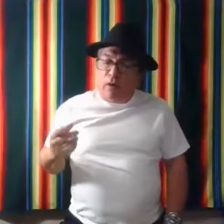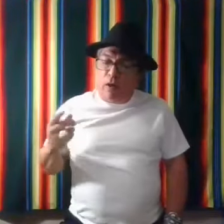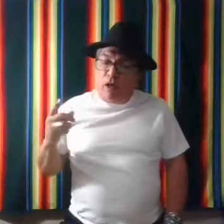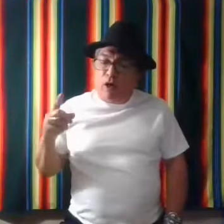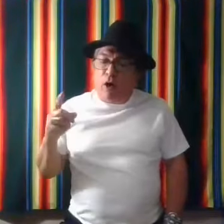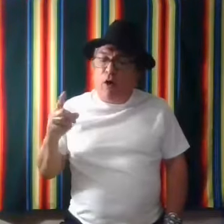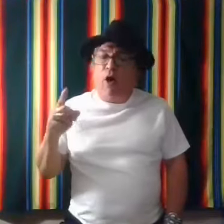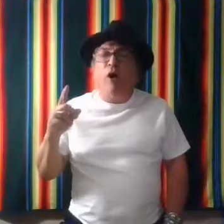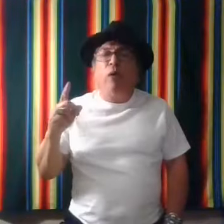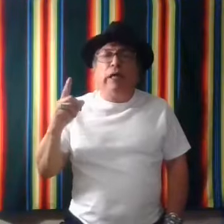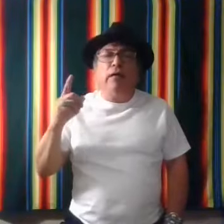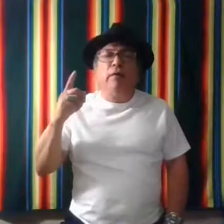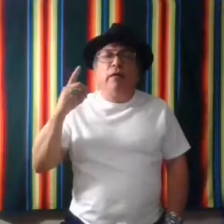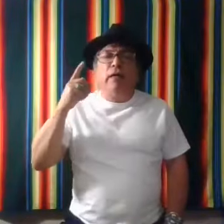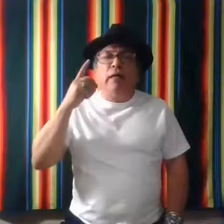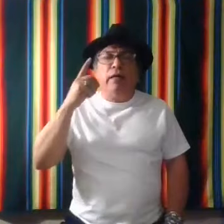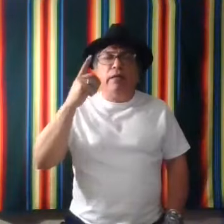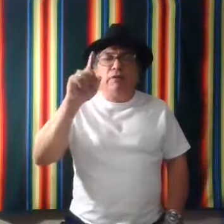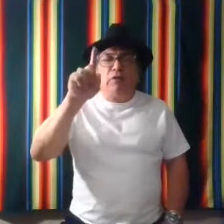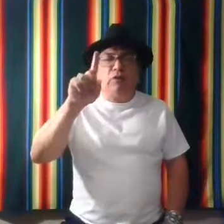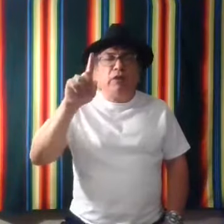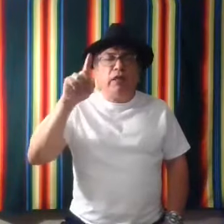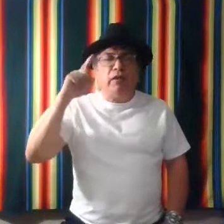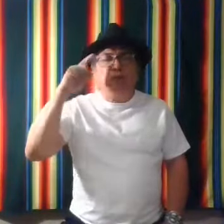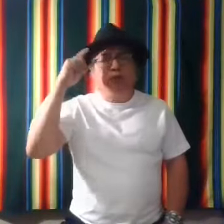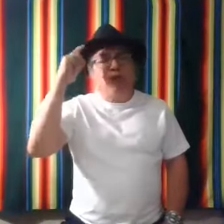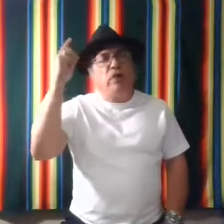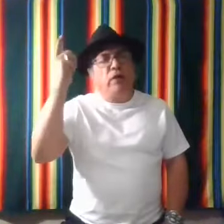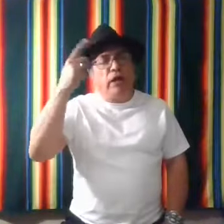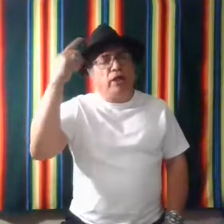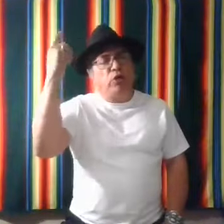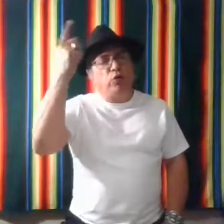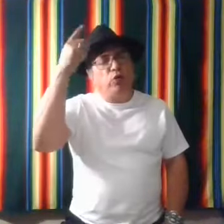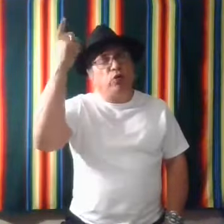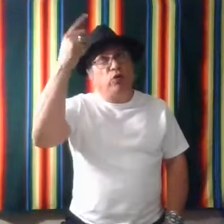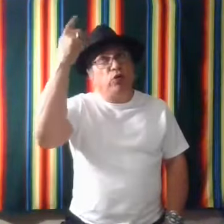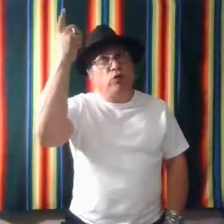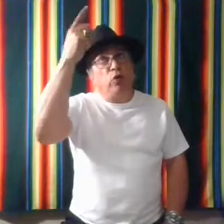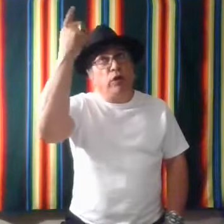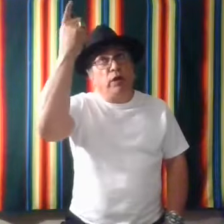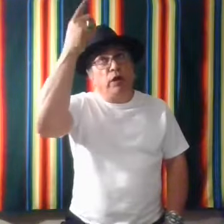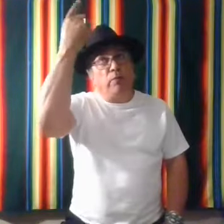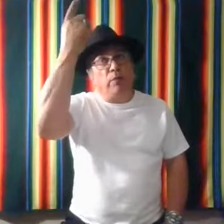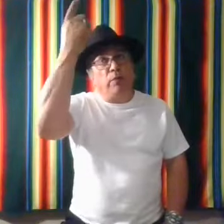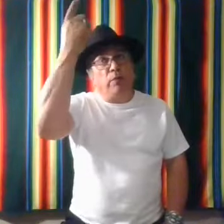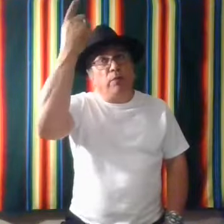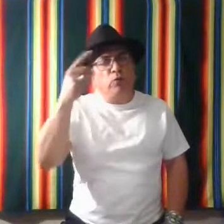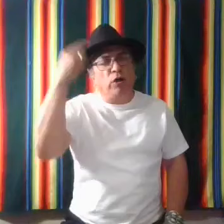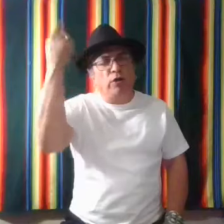Uh, holy is you use that index finger and you, you swirl it up three times. One,